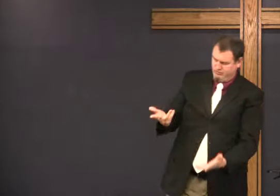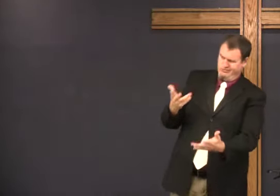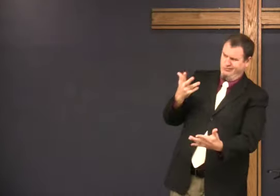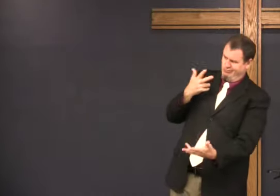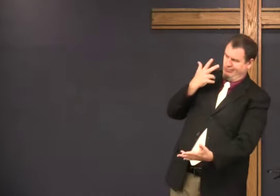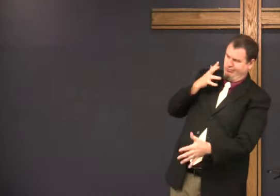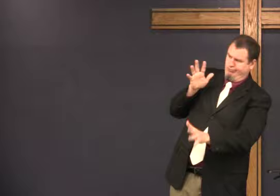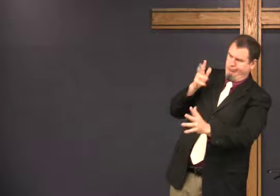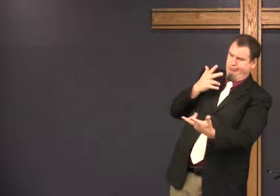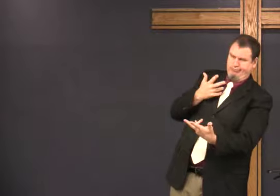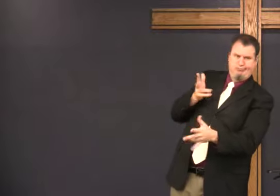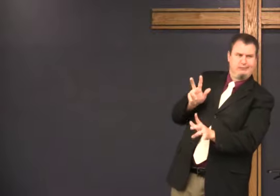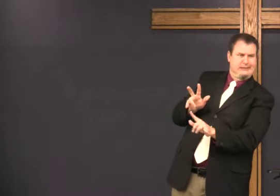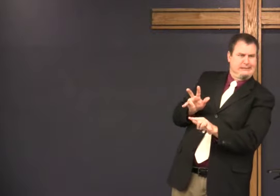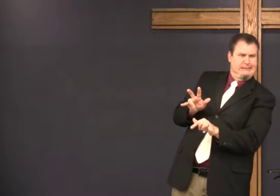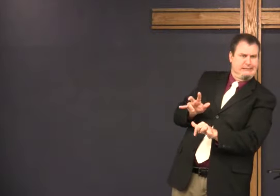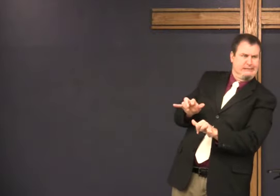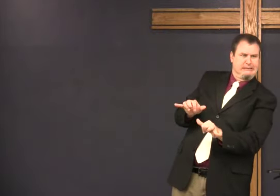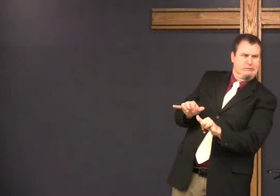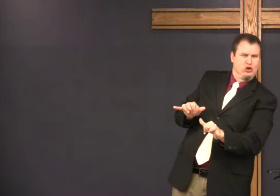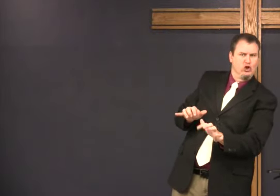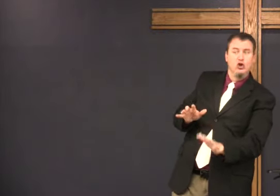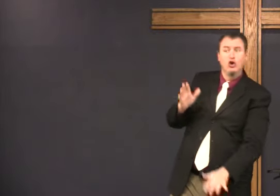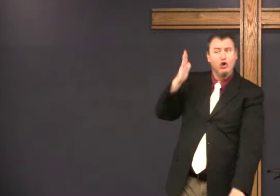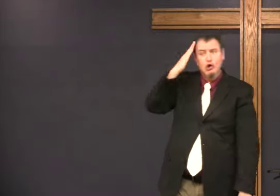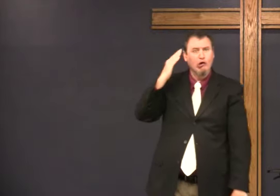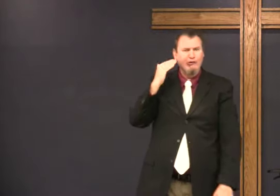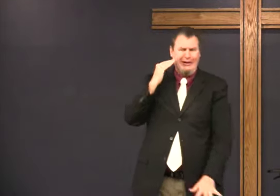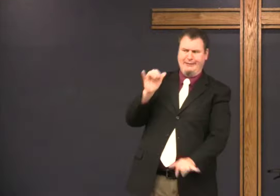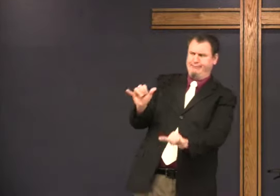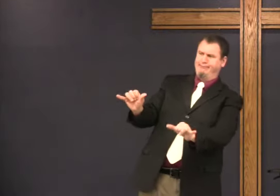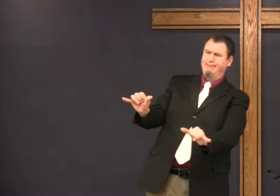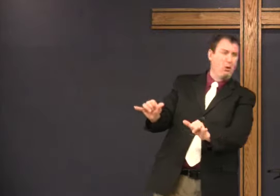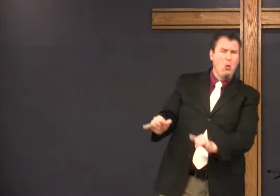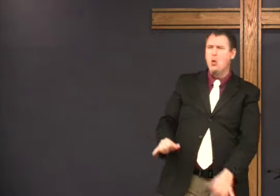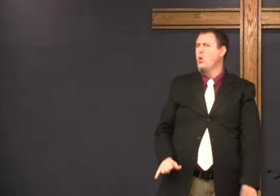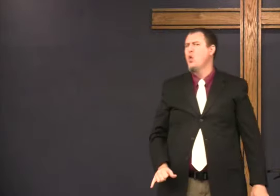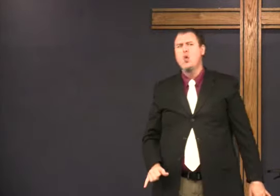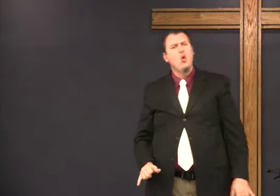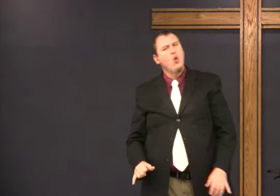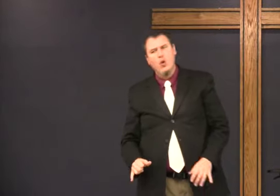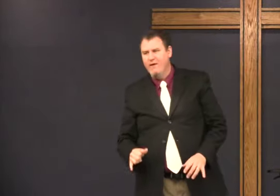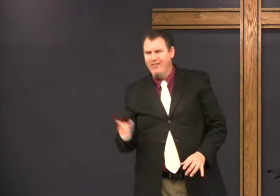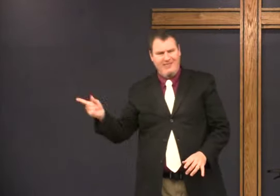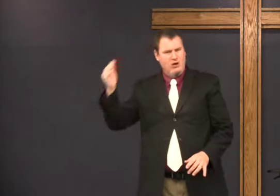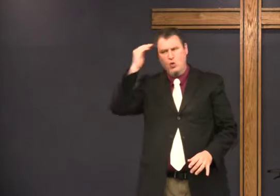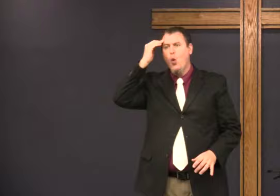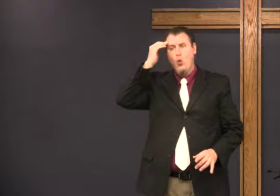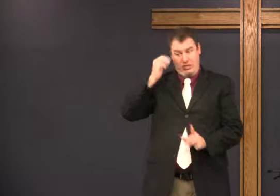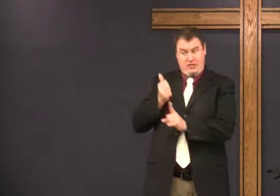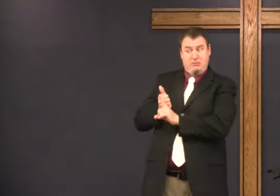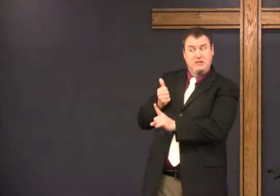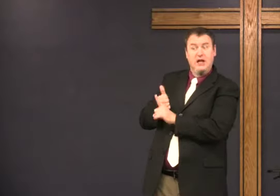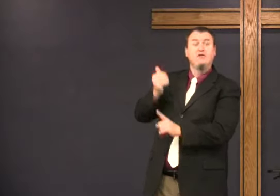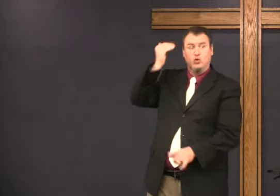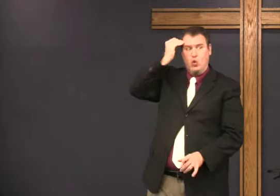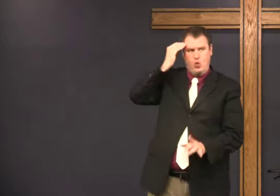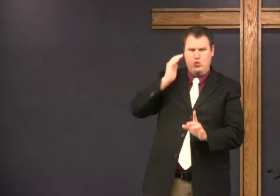But to him, to us, Japanese,